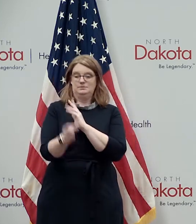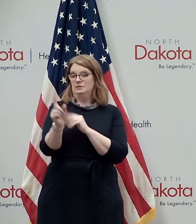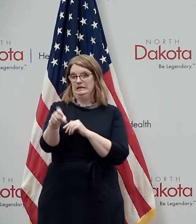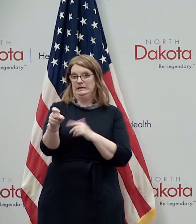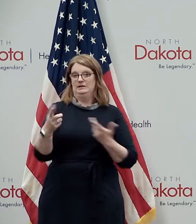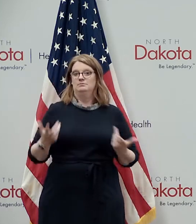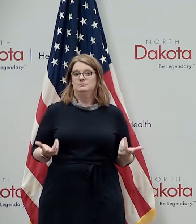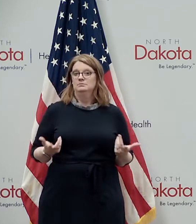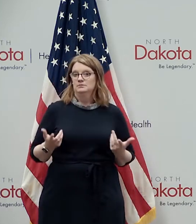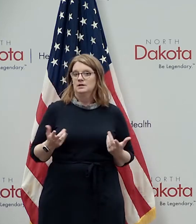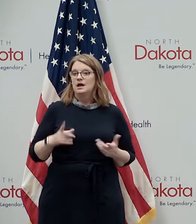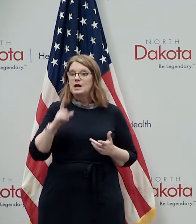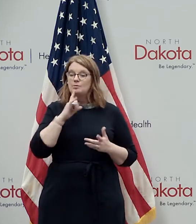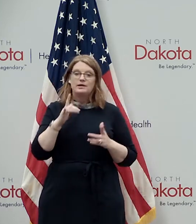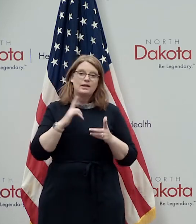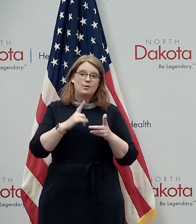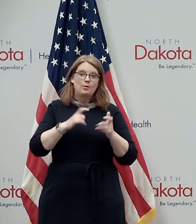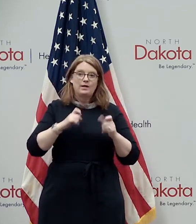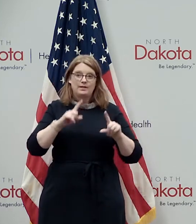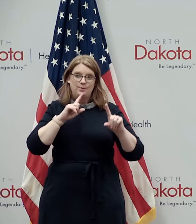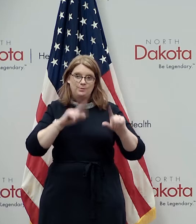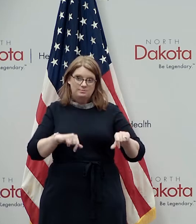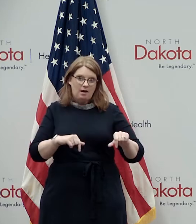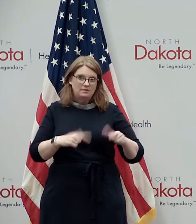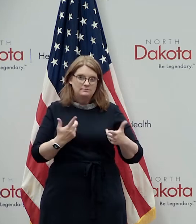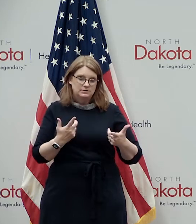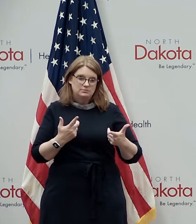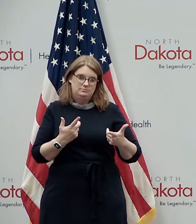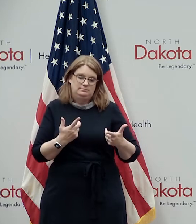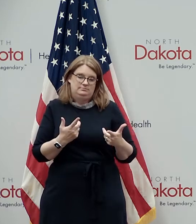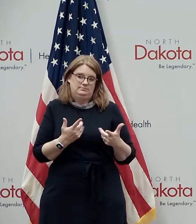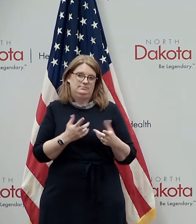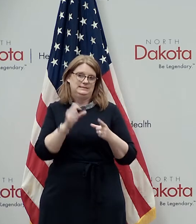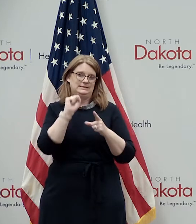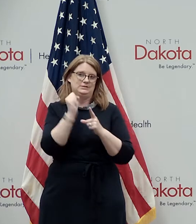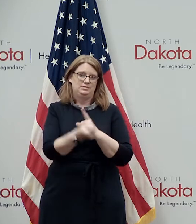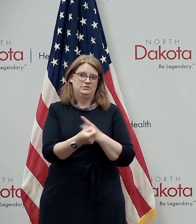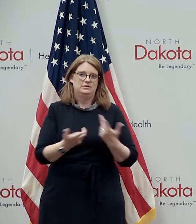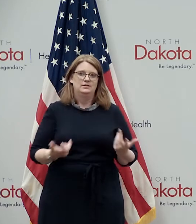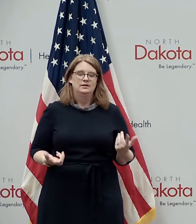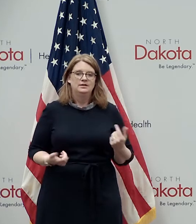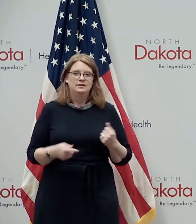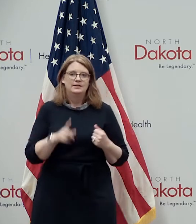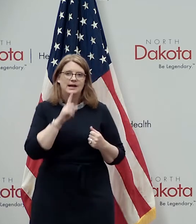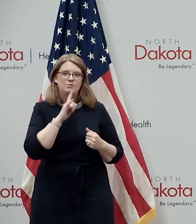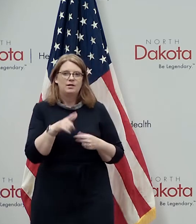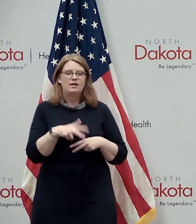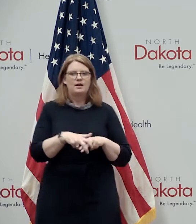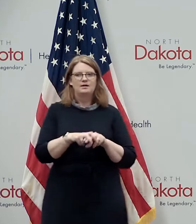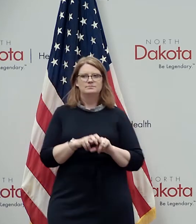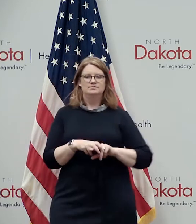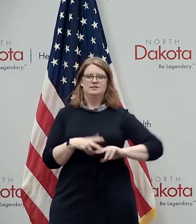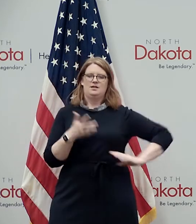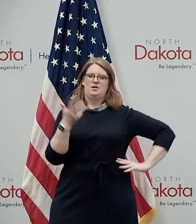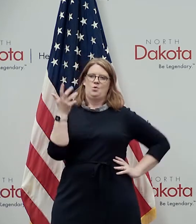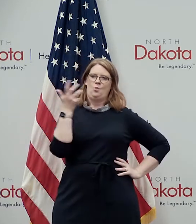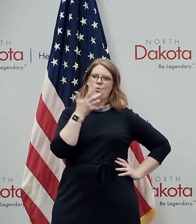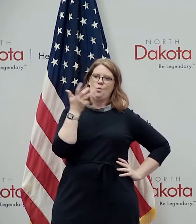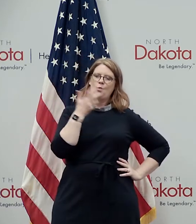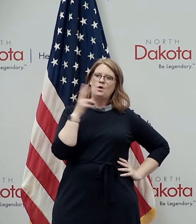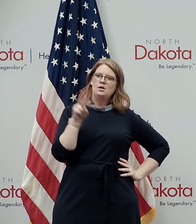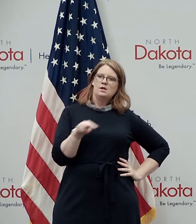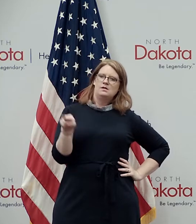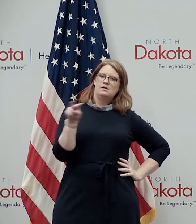quickly use to respond in a domestic situation and i'm always in awe of the level of expertise